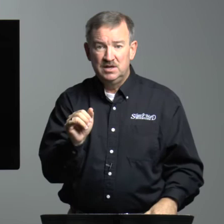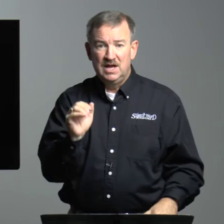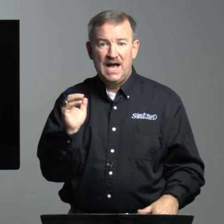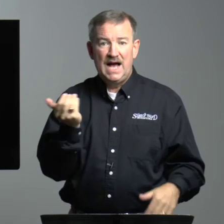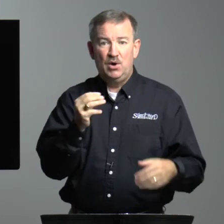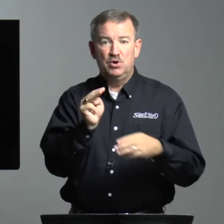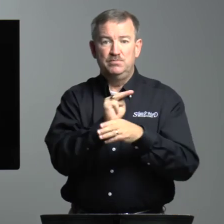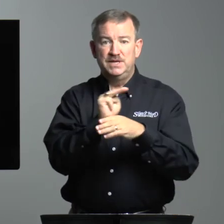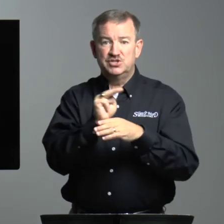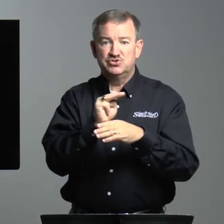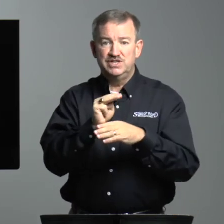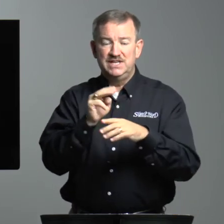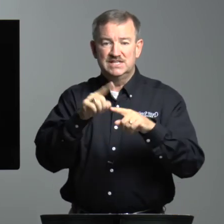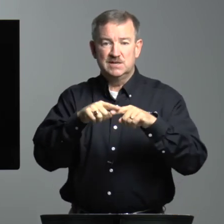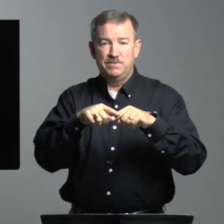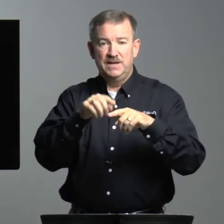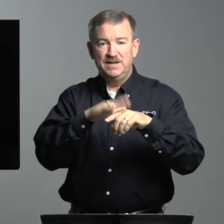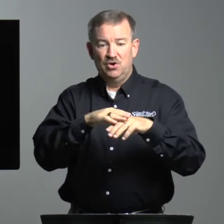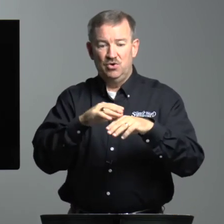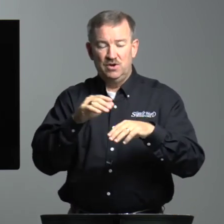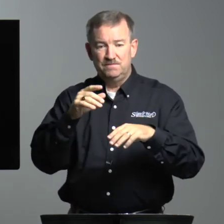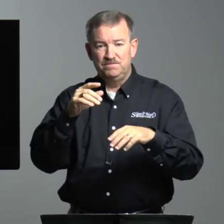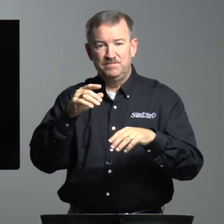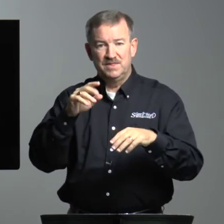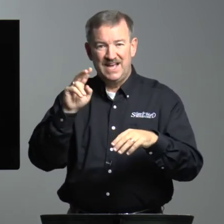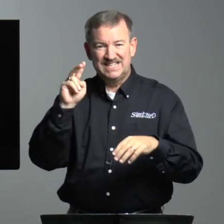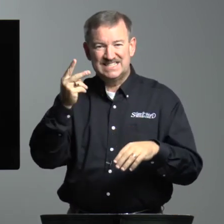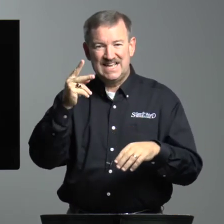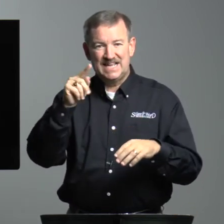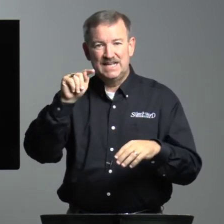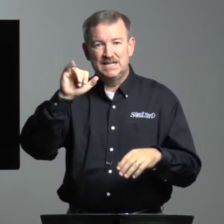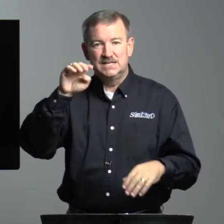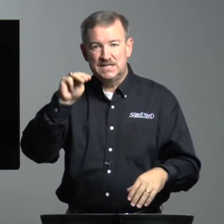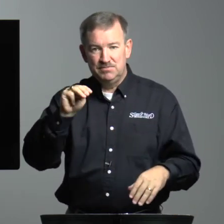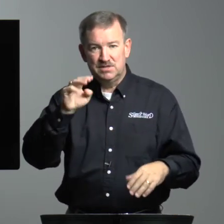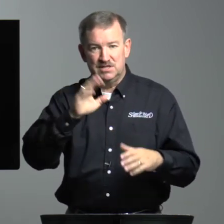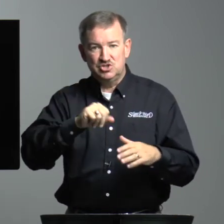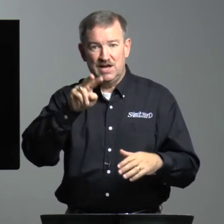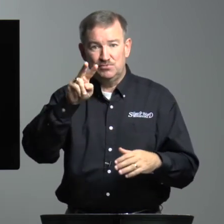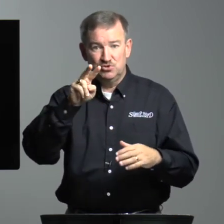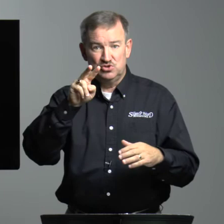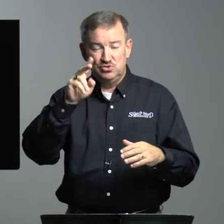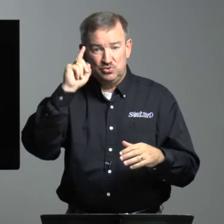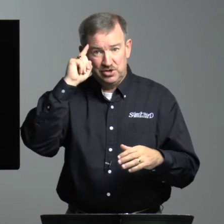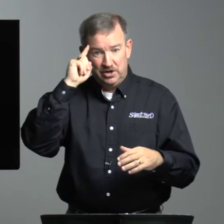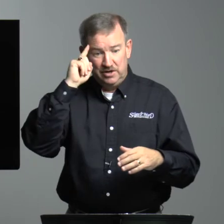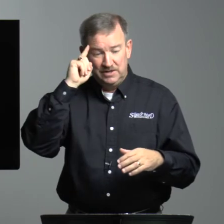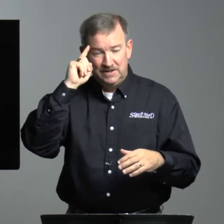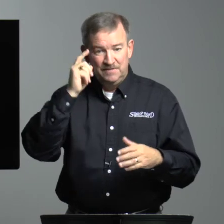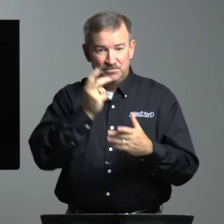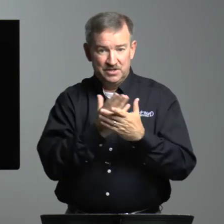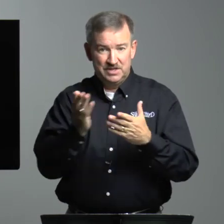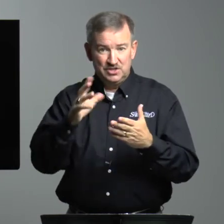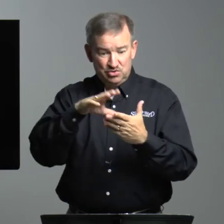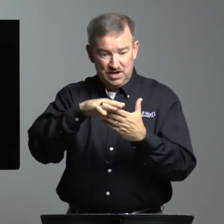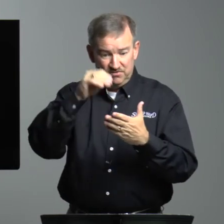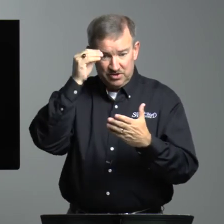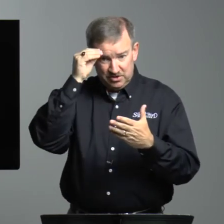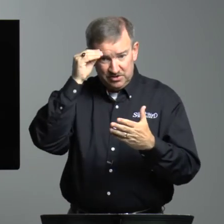Our ministry is dependent on that 2 Timothy chapter 2 thought. The things you have learned,